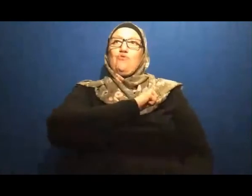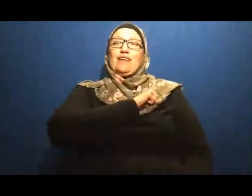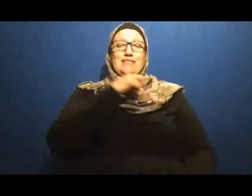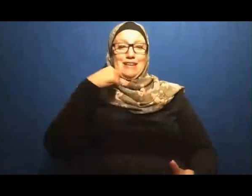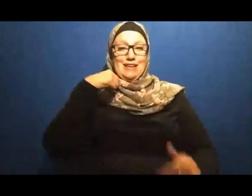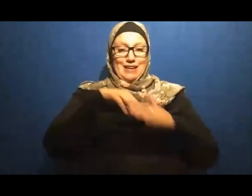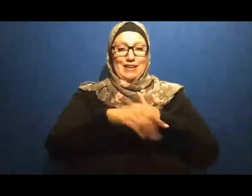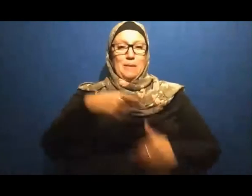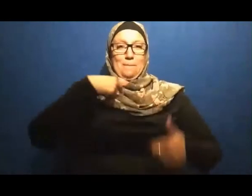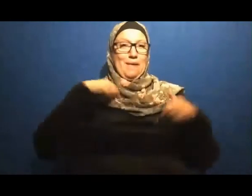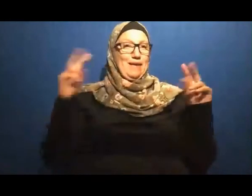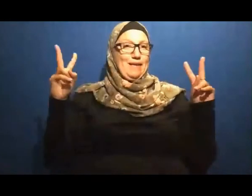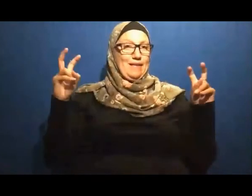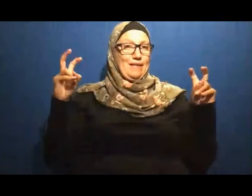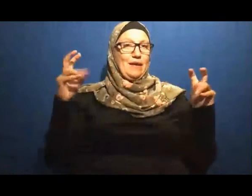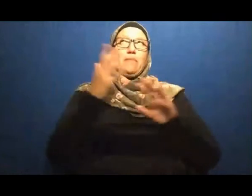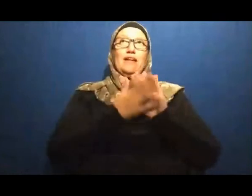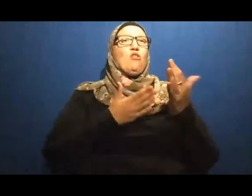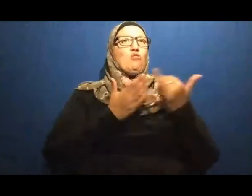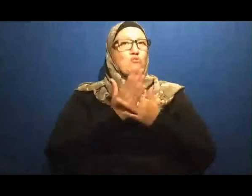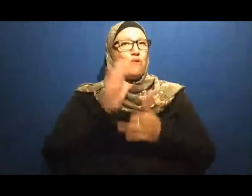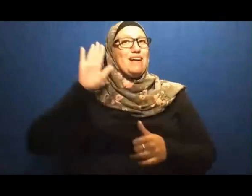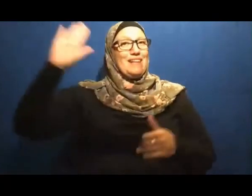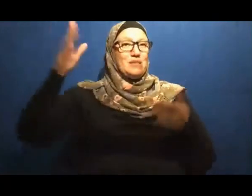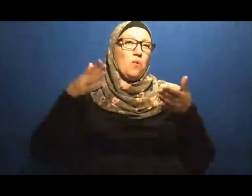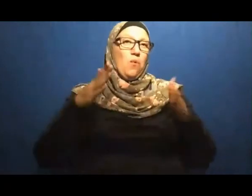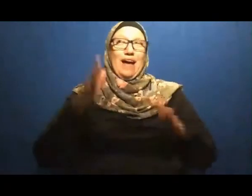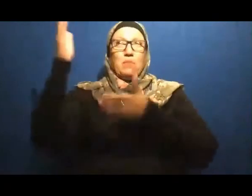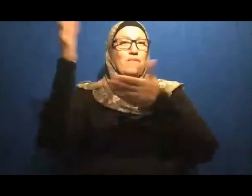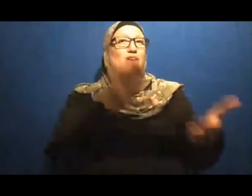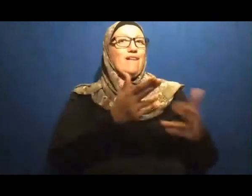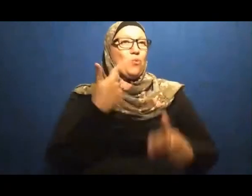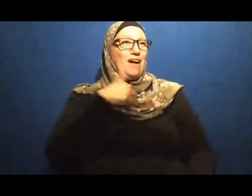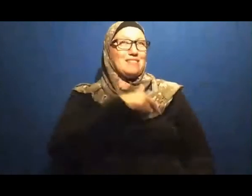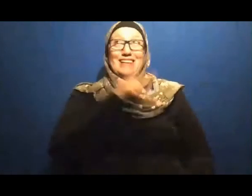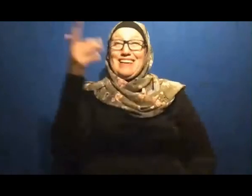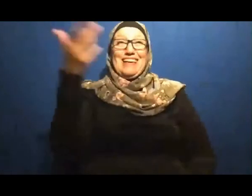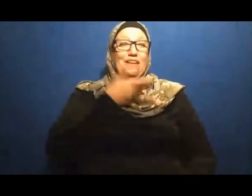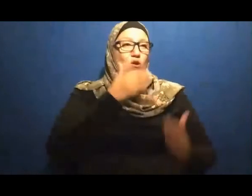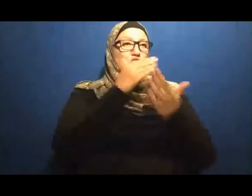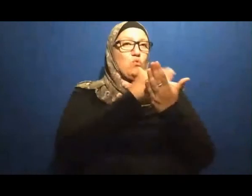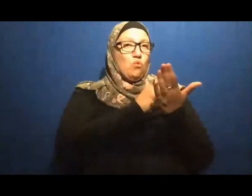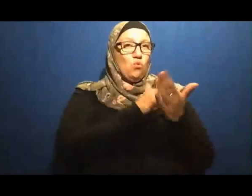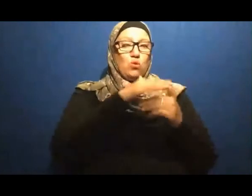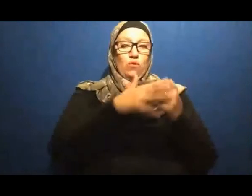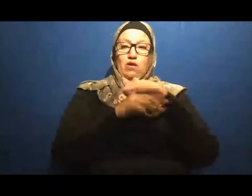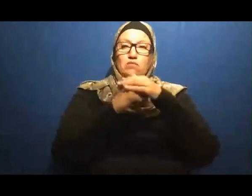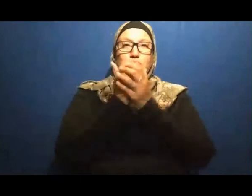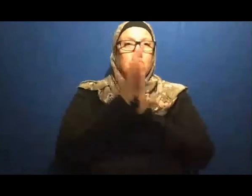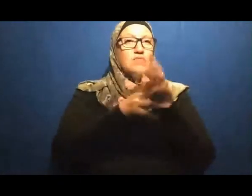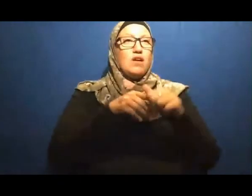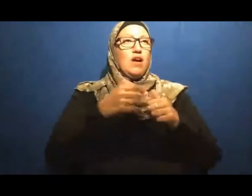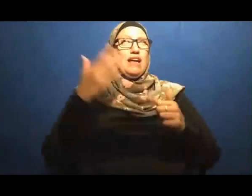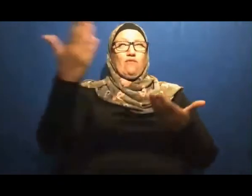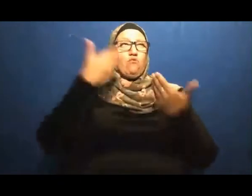Hygienic rules Hygienic the means God says I provided for you Therefore Yes Life and death Is in the hand of